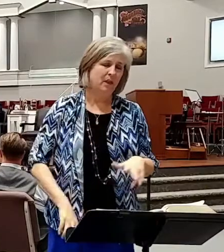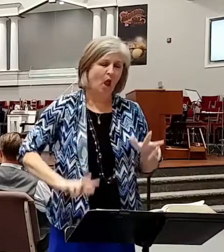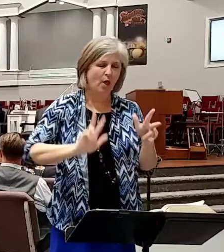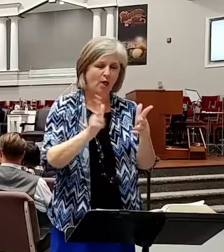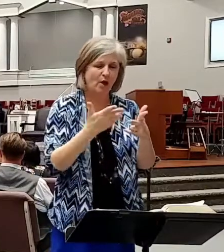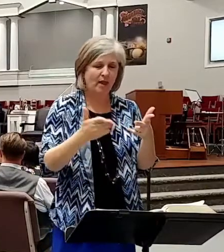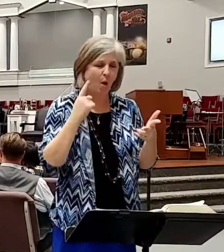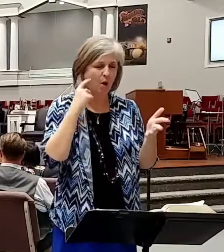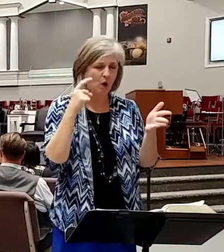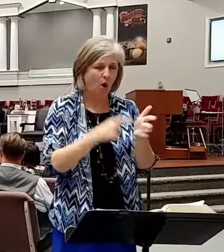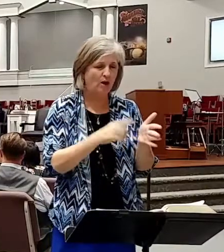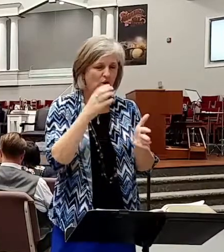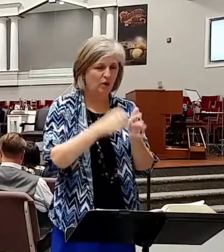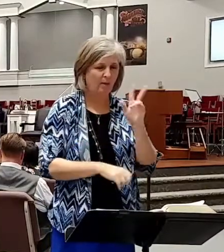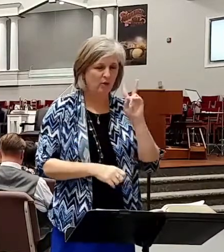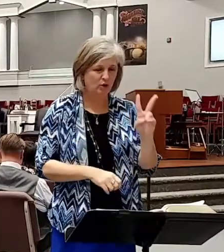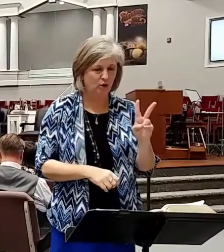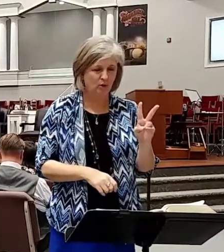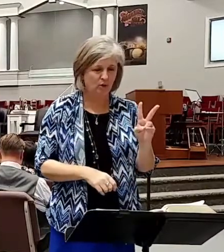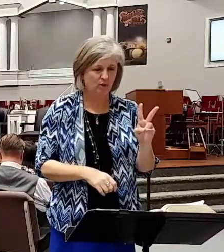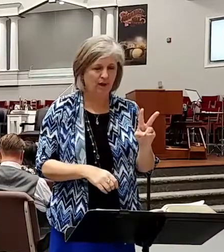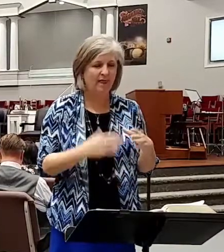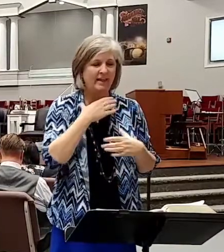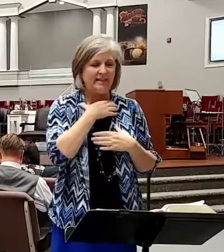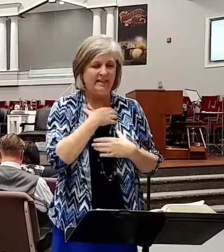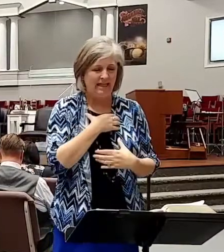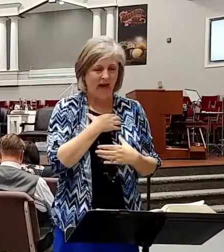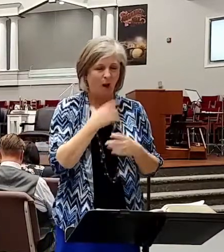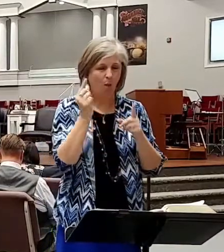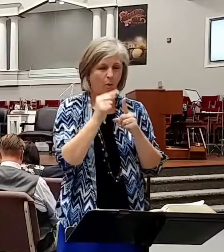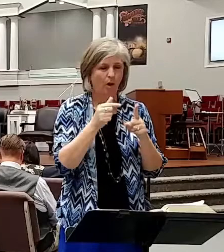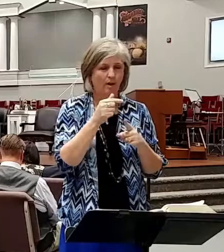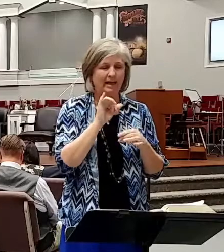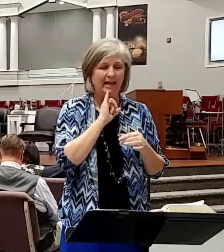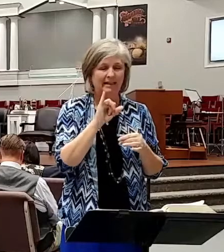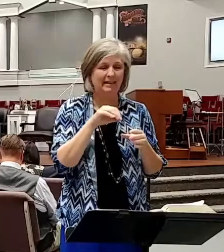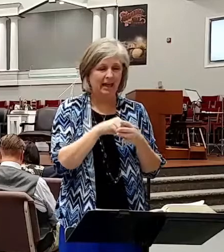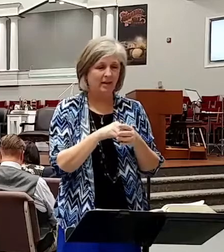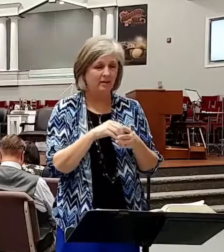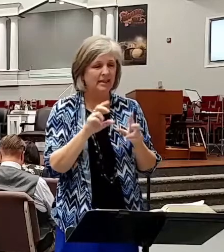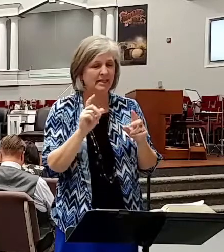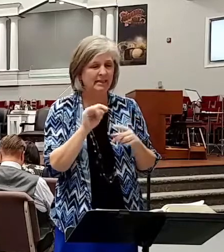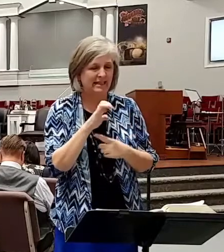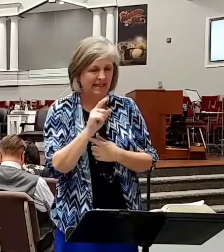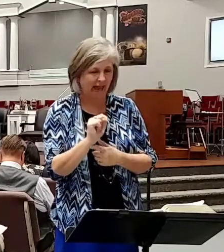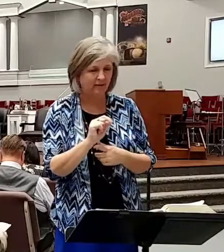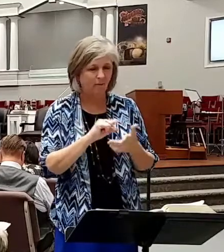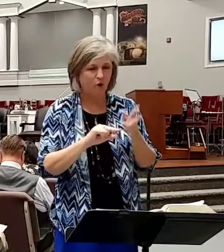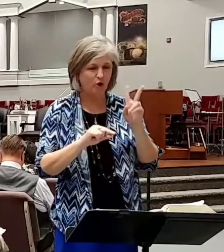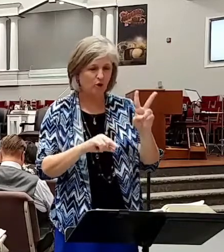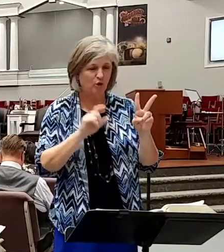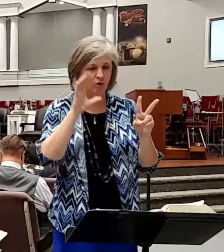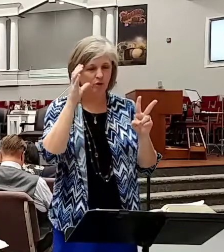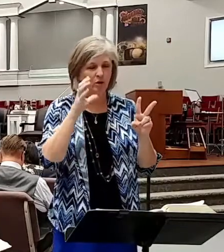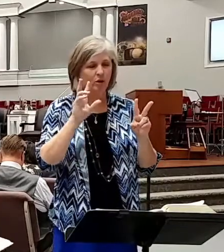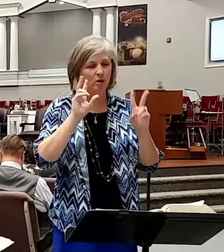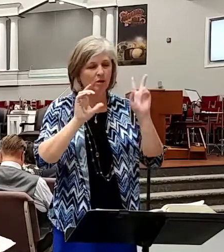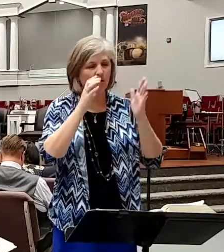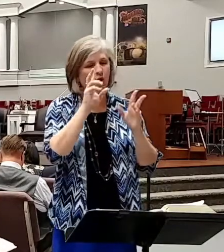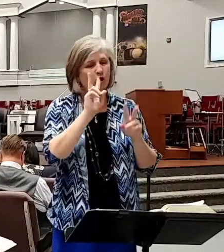you to notice in chapter number two is the desire. The Word is actually in the text. Verse two of chapter two, as newborn babes desire the sincere